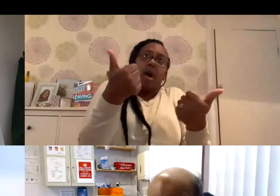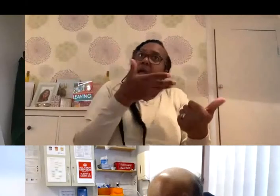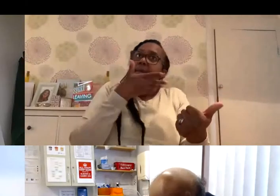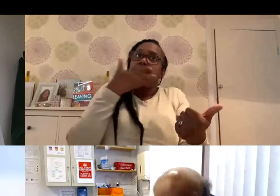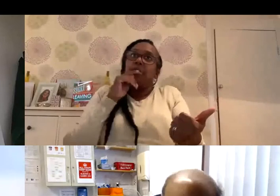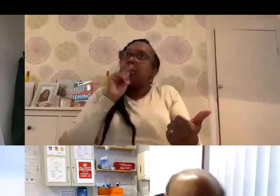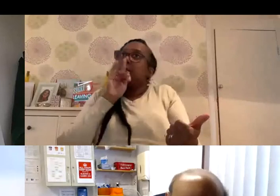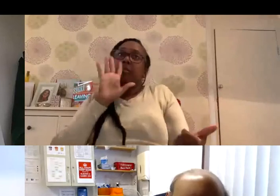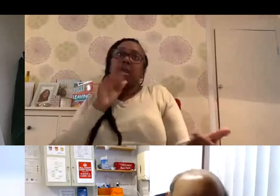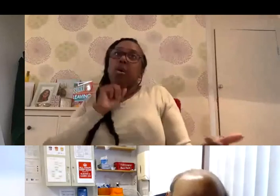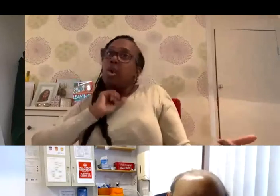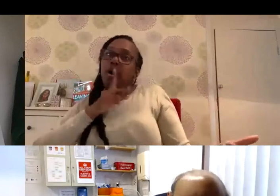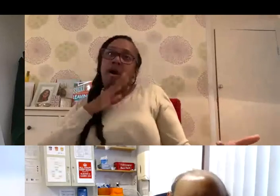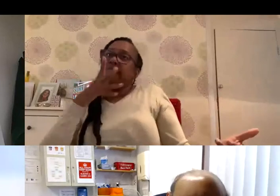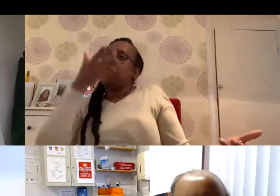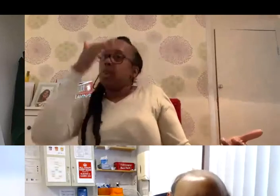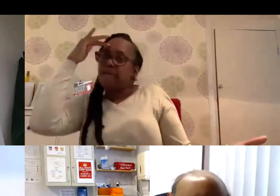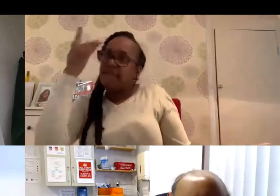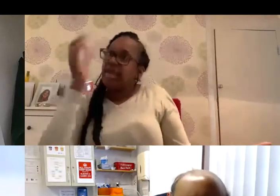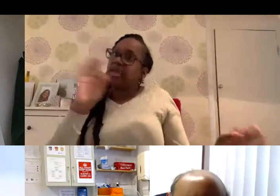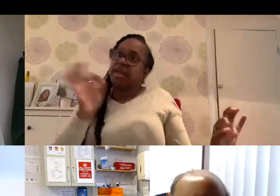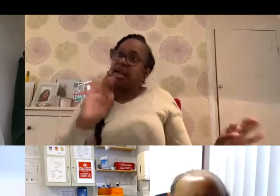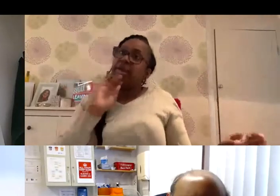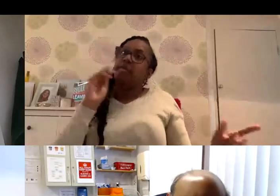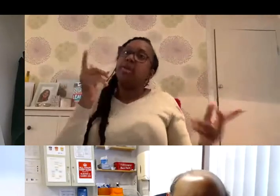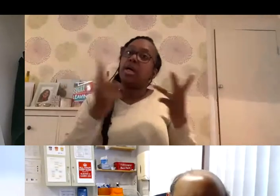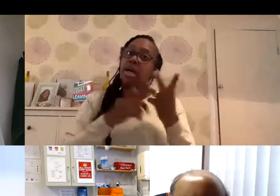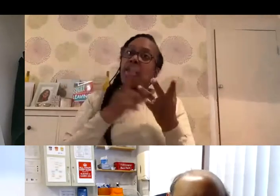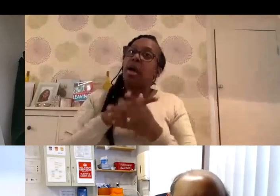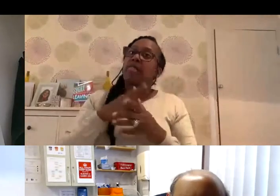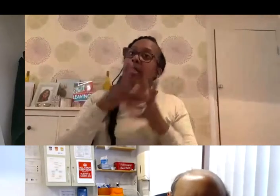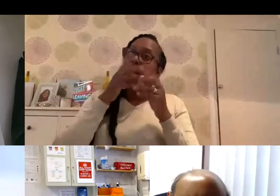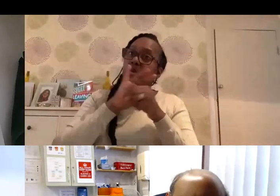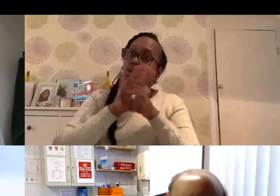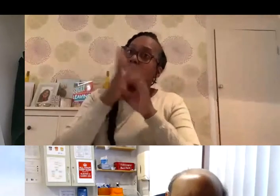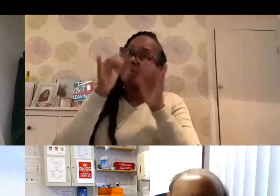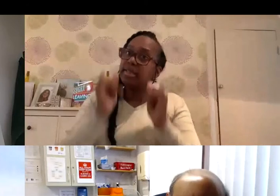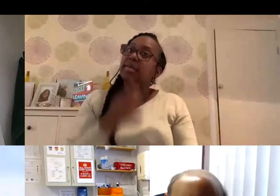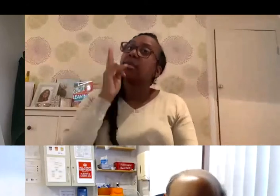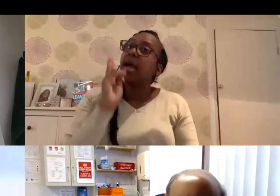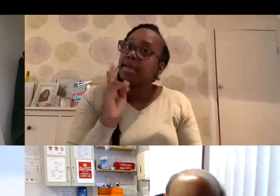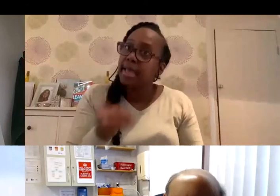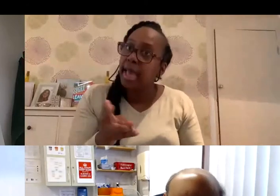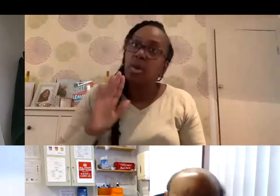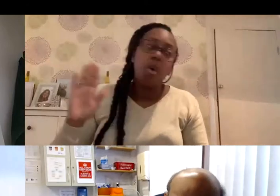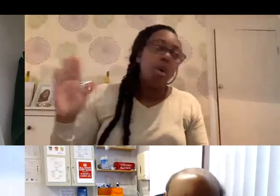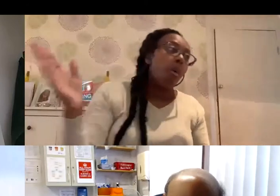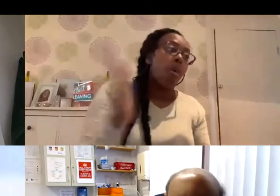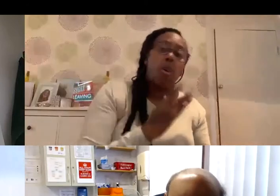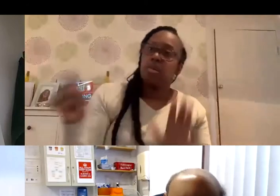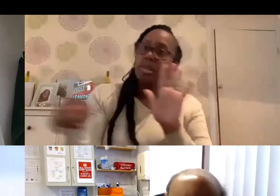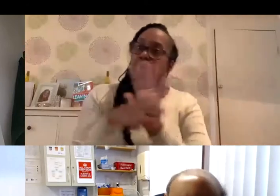symptoms, no concerns. We've done another LFD this week again. All of them have come back